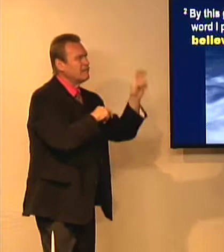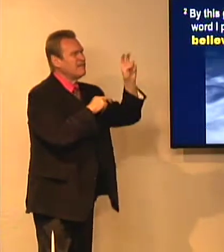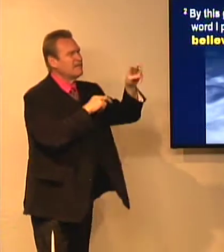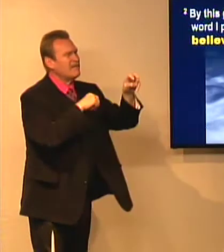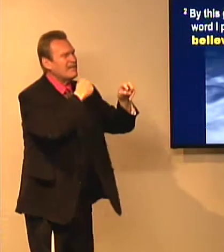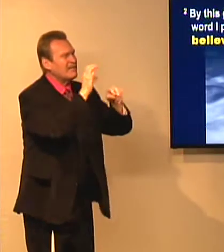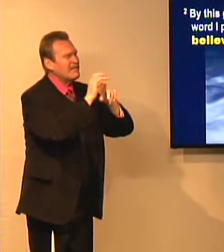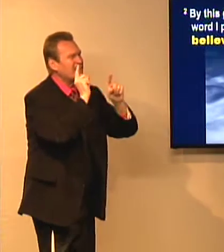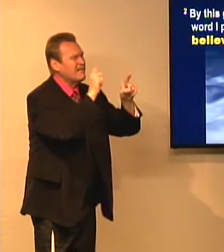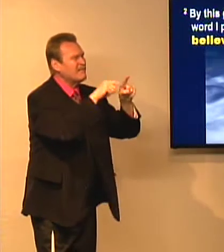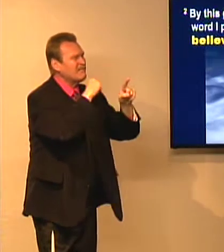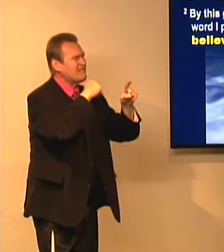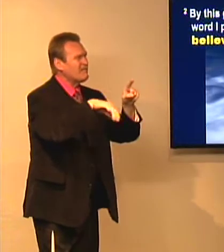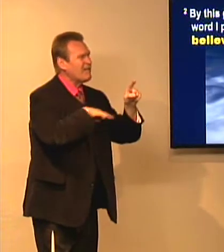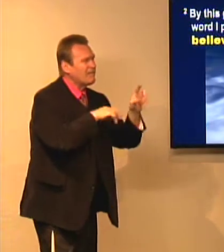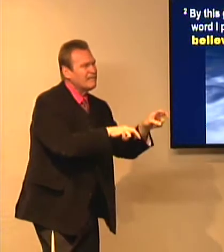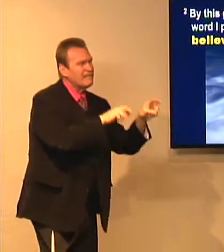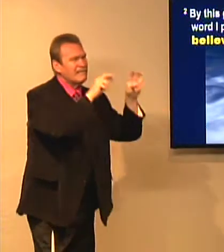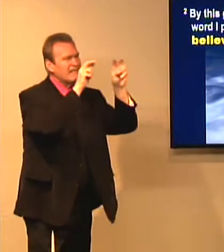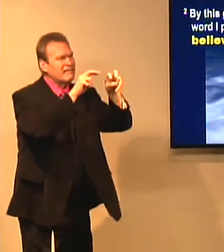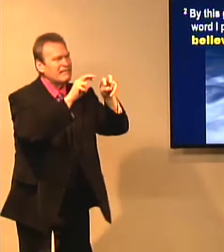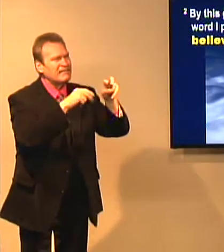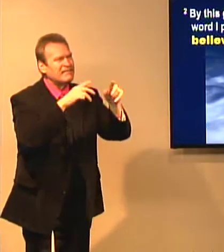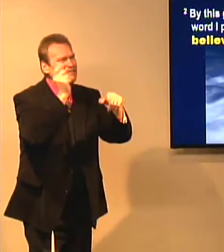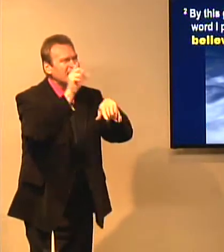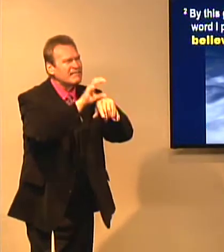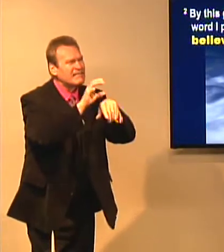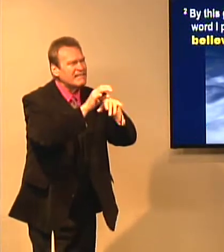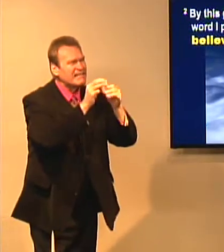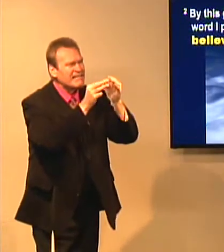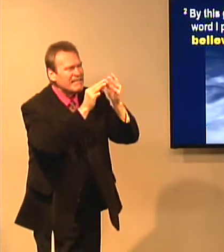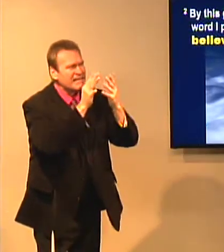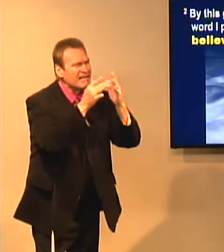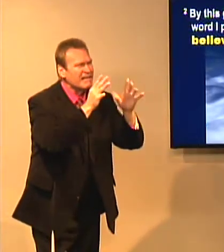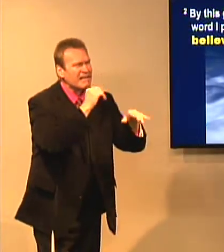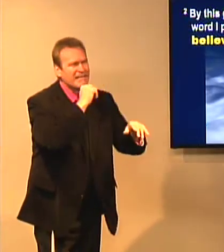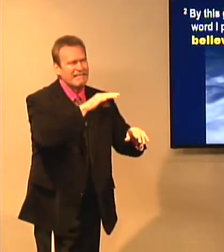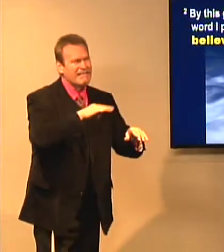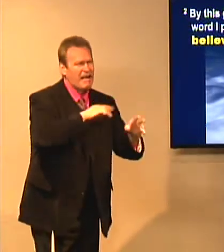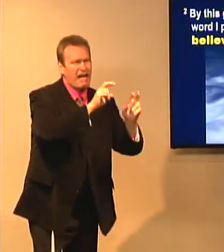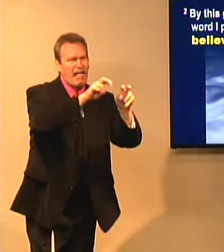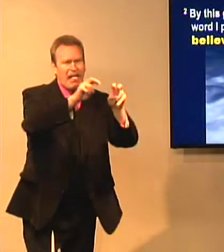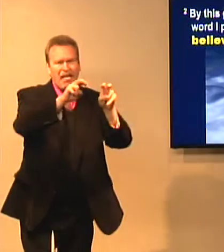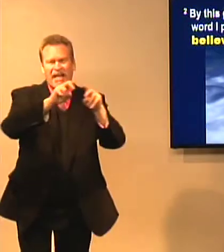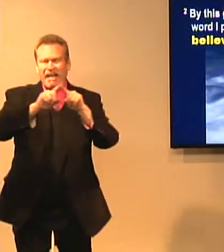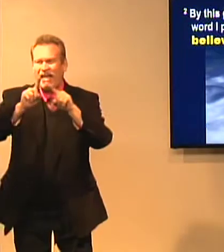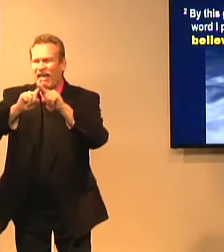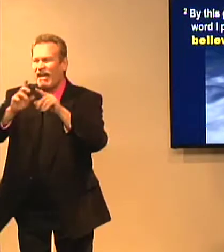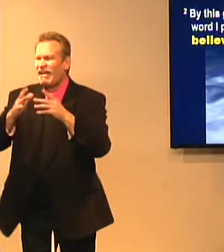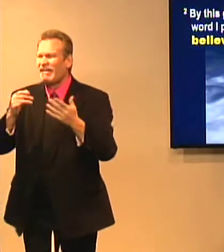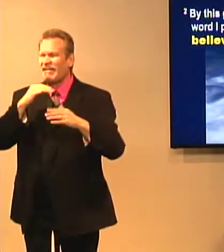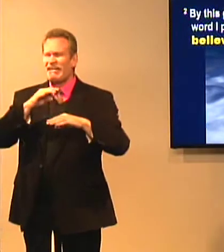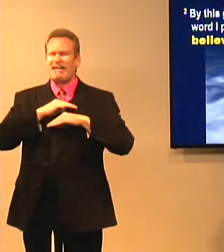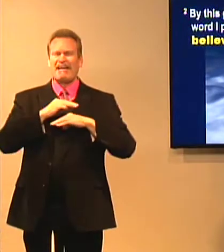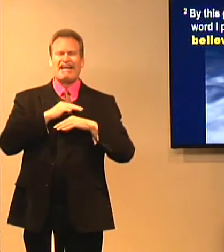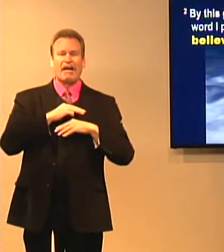not satisfied, so I try another church, and I'm not satisfied, so I go here, and there, and here, and I'm not satisfied, and I'm continually searching. I'm